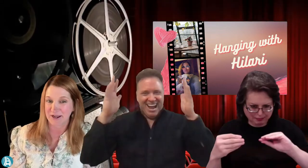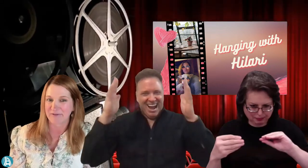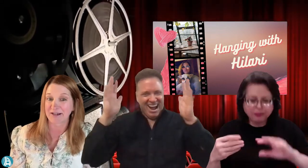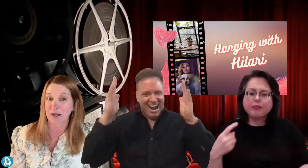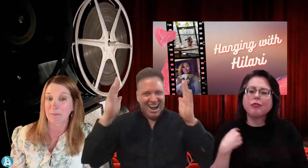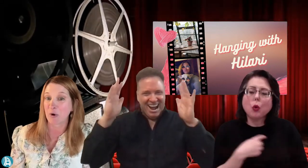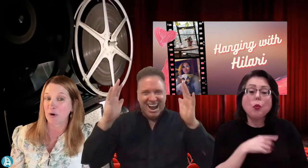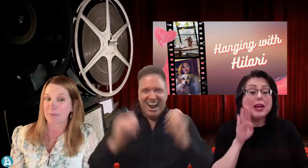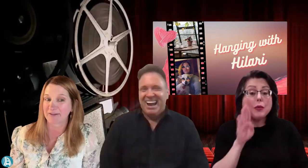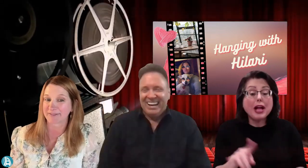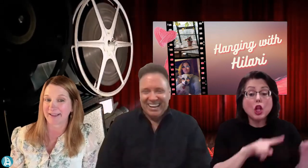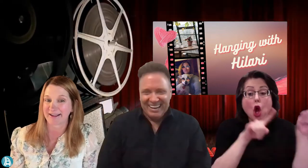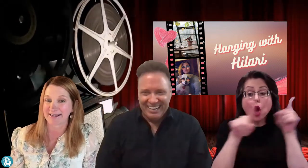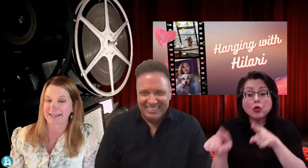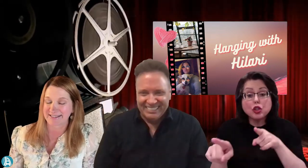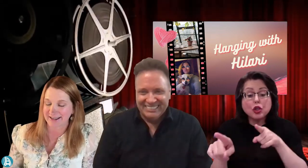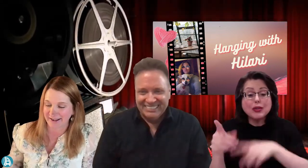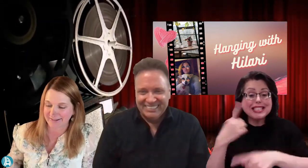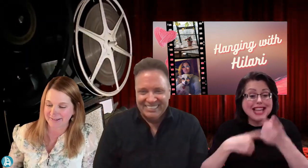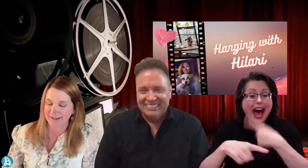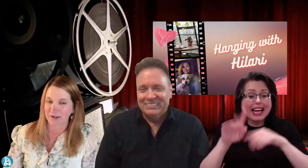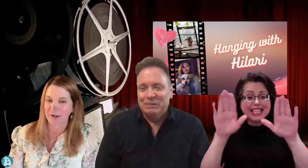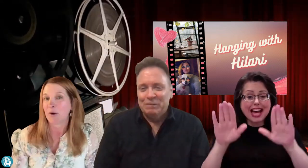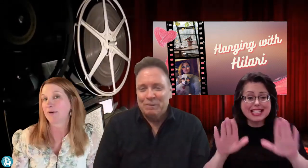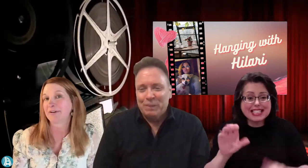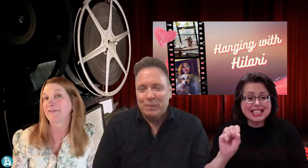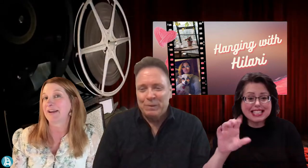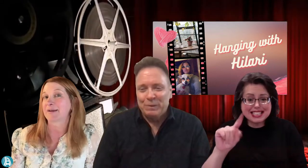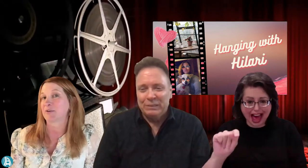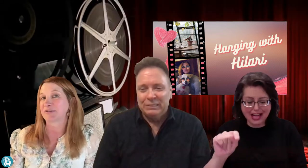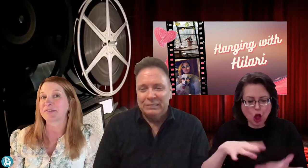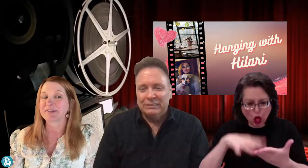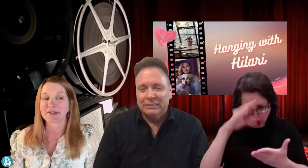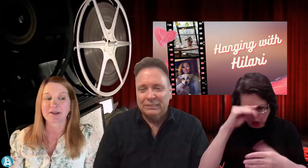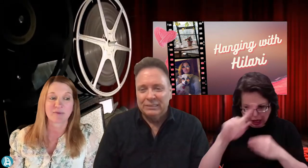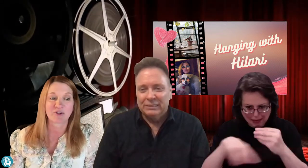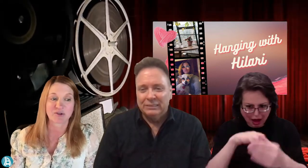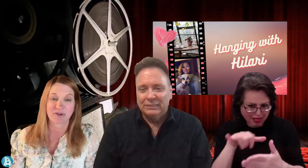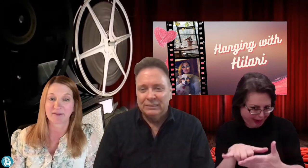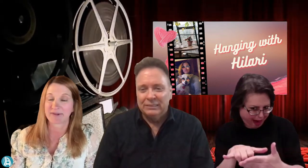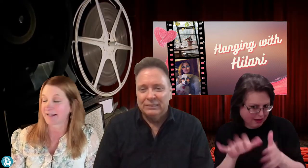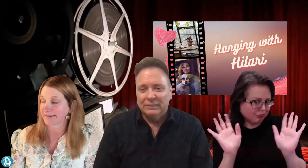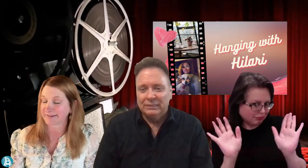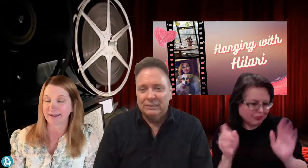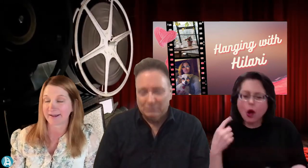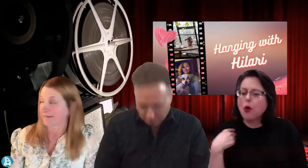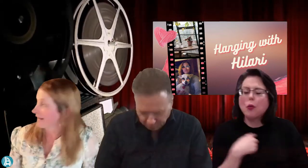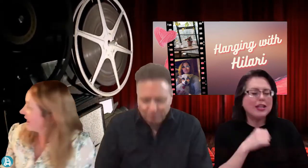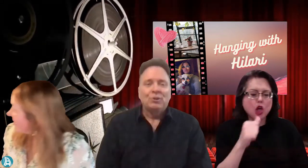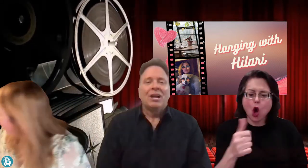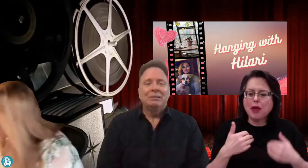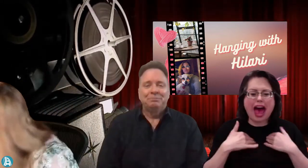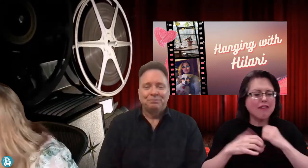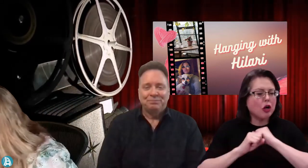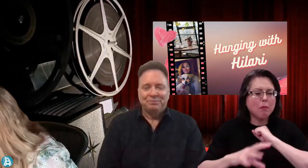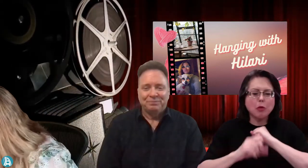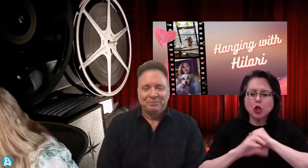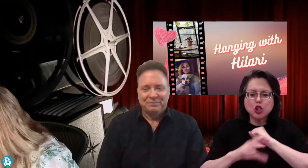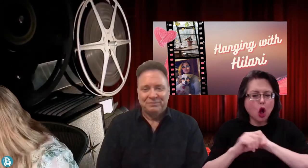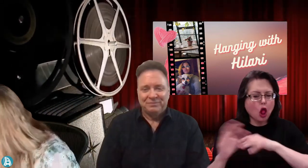find out more about Sign-tastic. We don't have any commercials to take a commercial break because that's an old thing